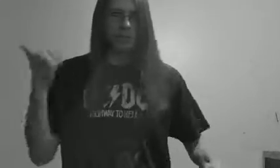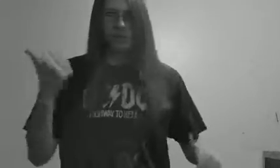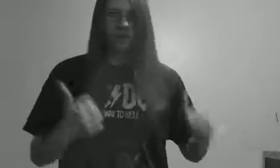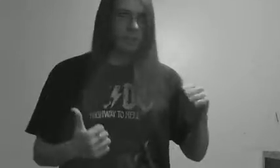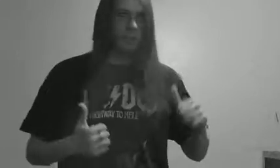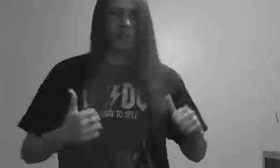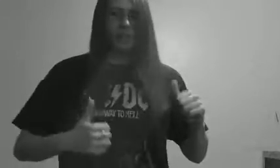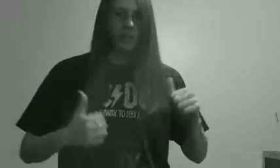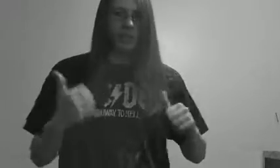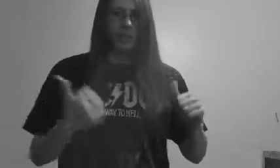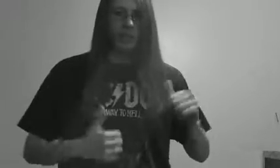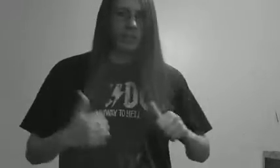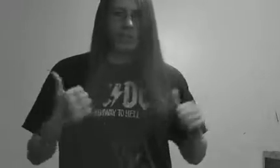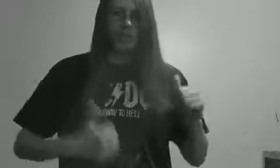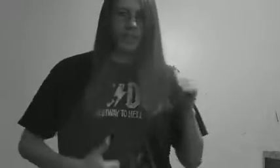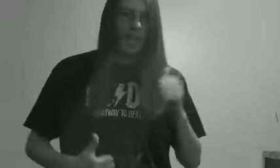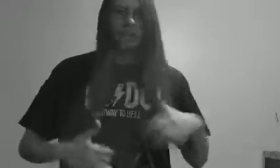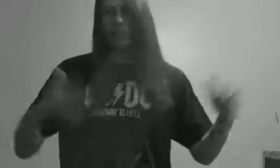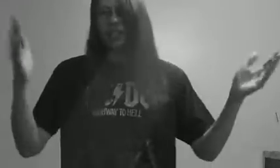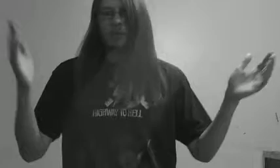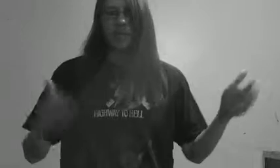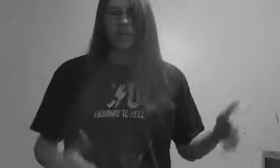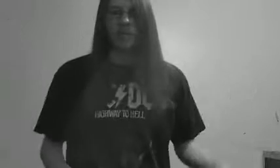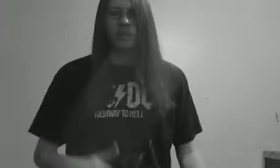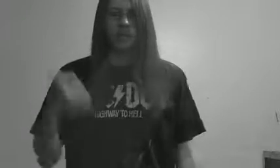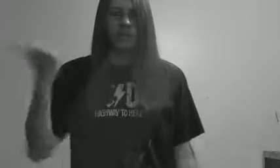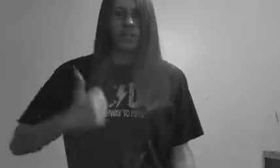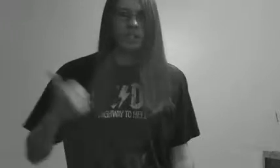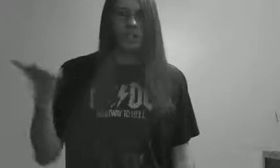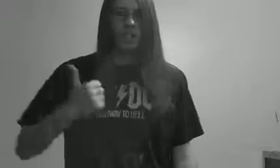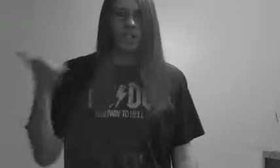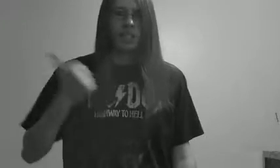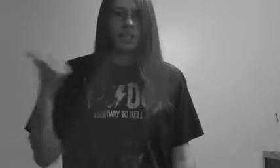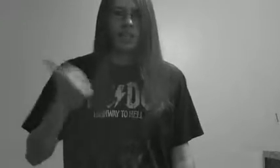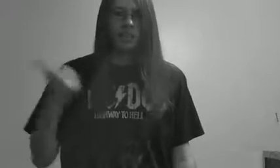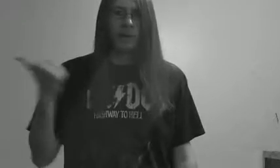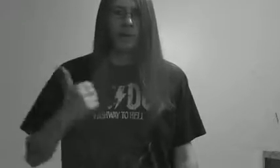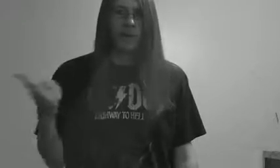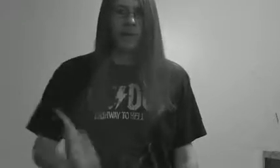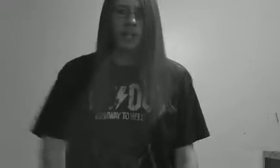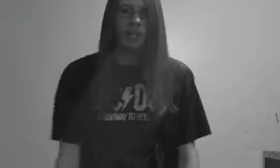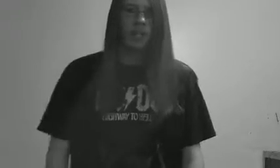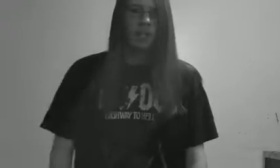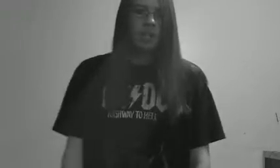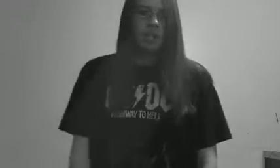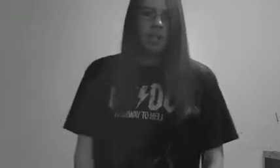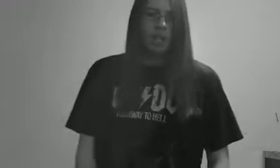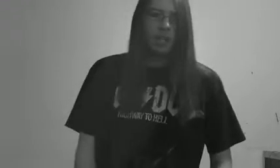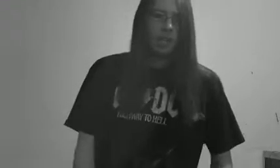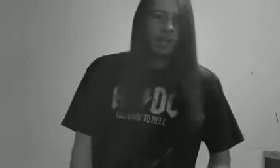forget sometimes I don't care, just check the sidebar over here and